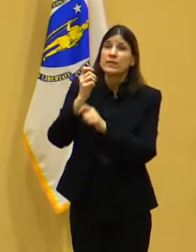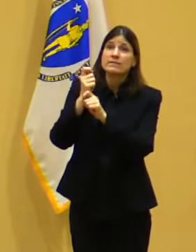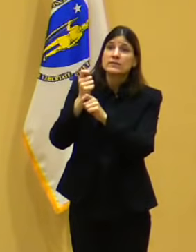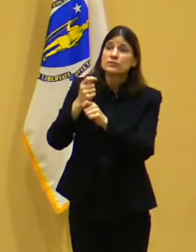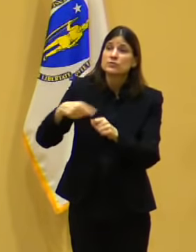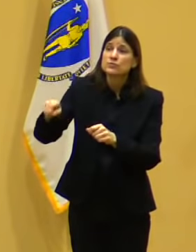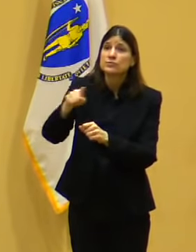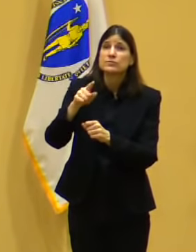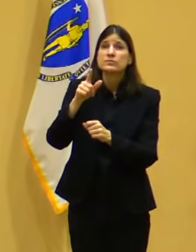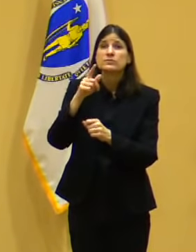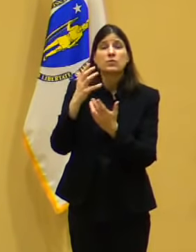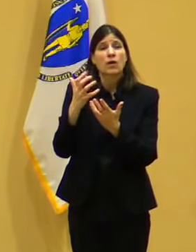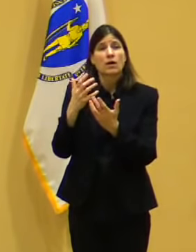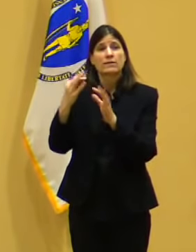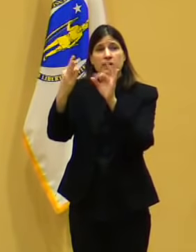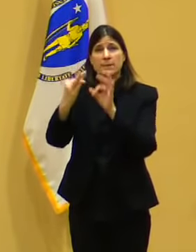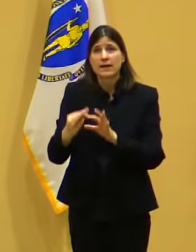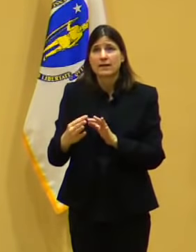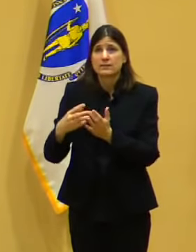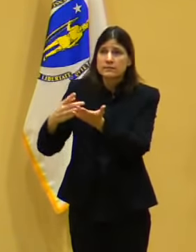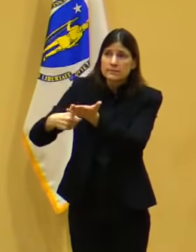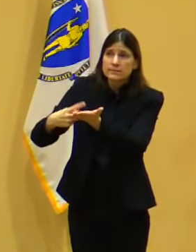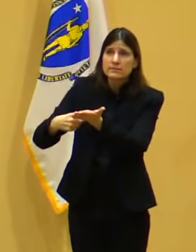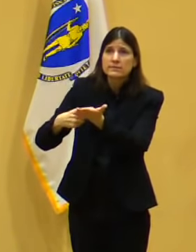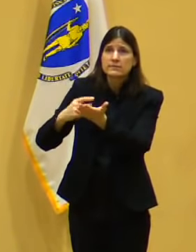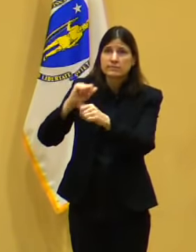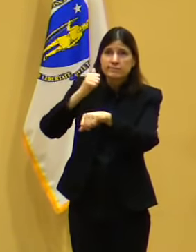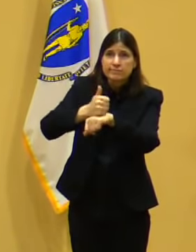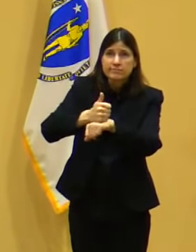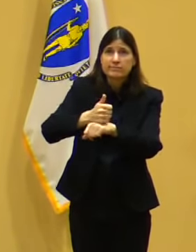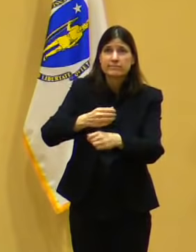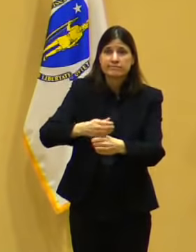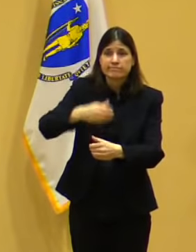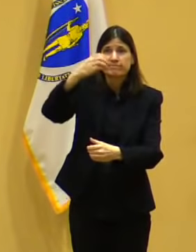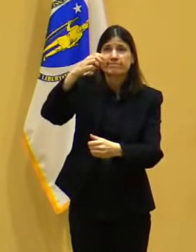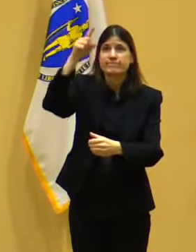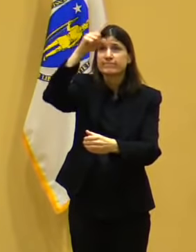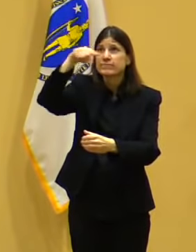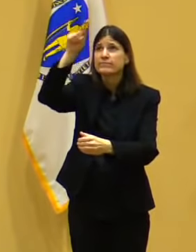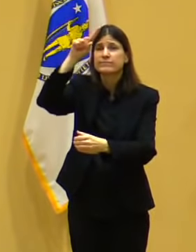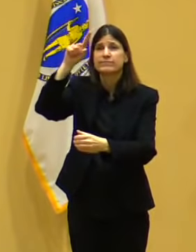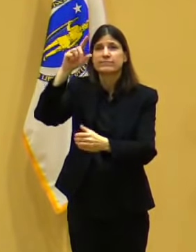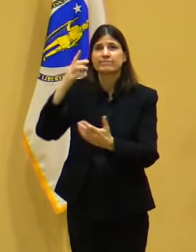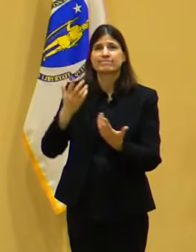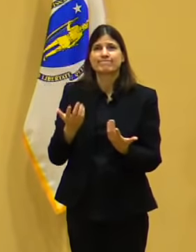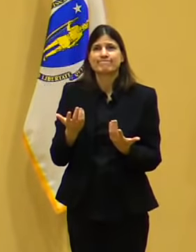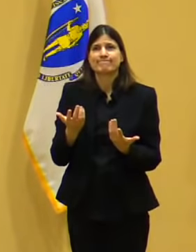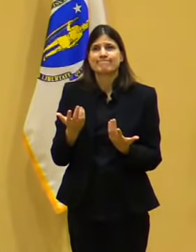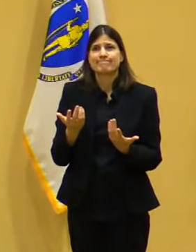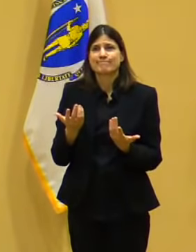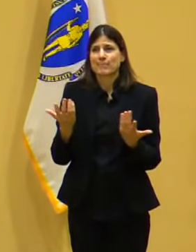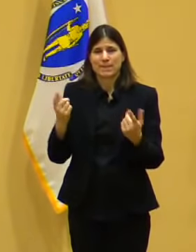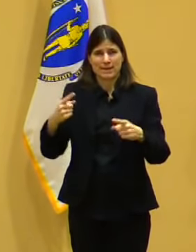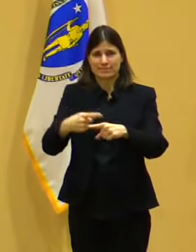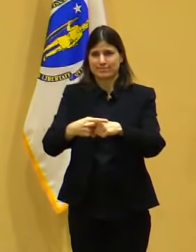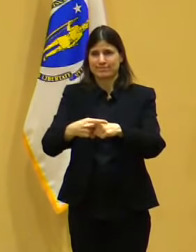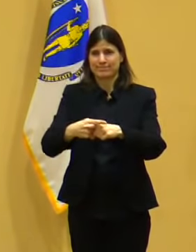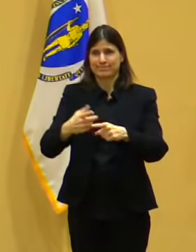for a lot of reasons, debate and discussion between the wind industry and the fishing community